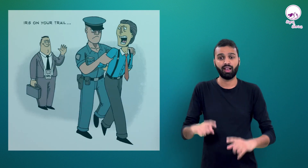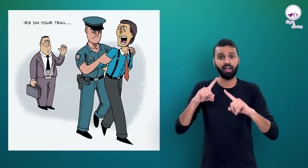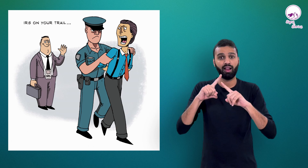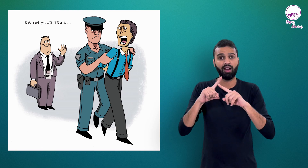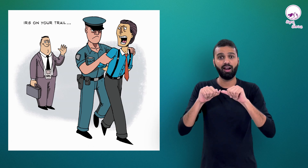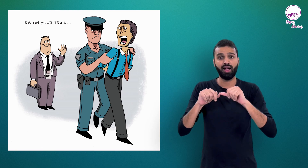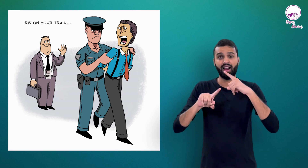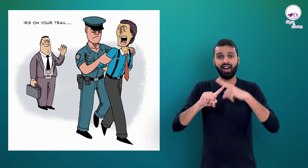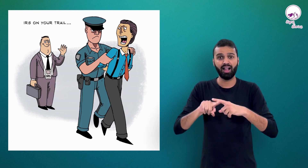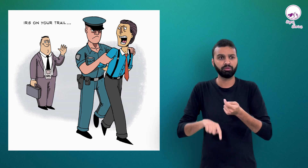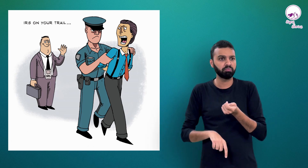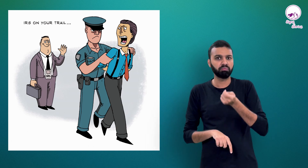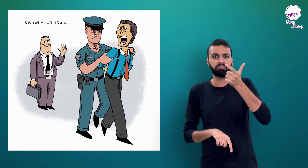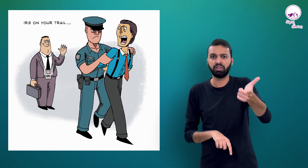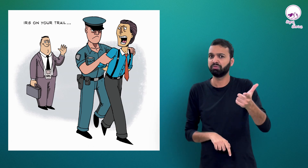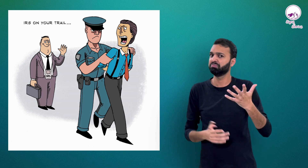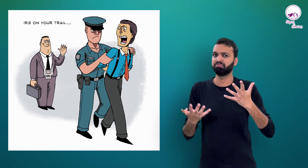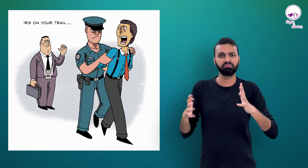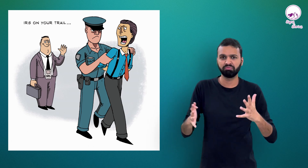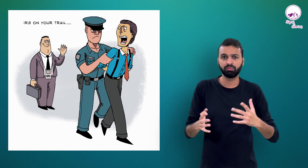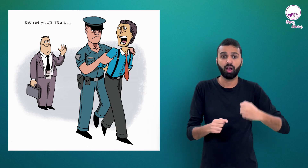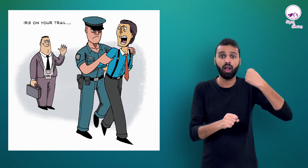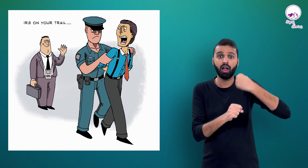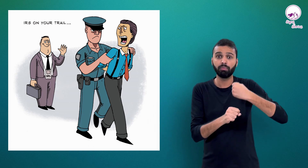I-R-S on your trial.